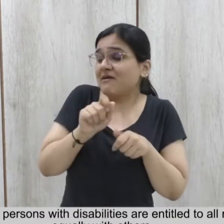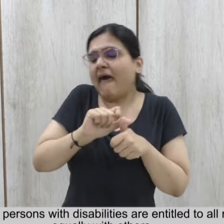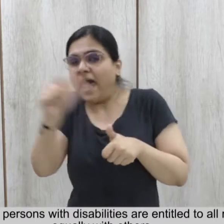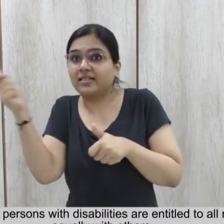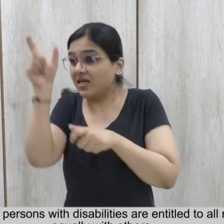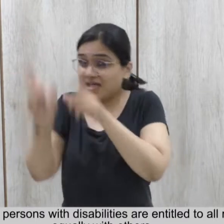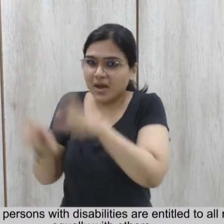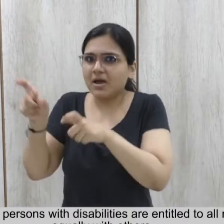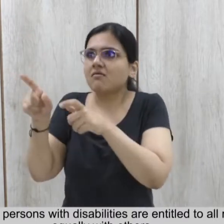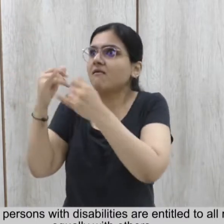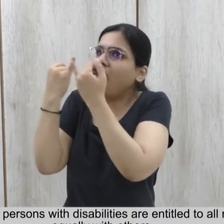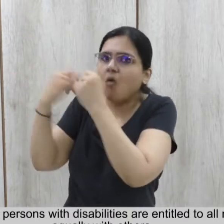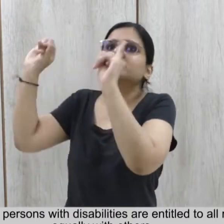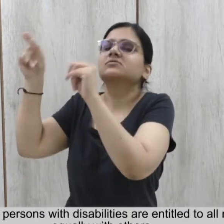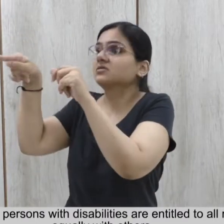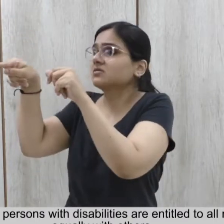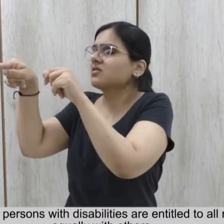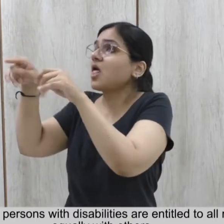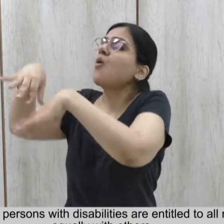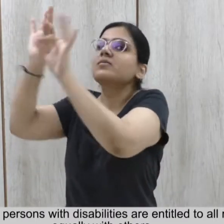to all rights and freedom